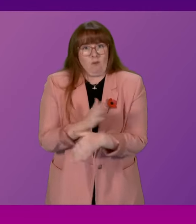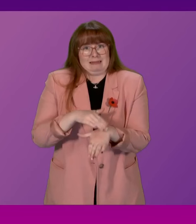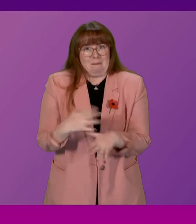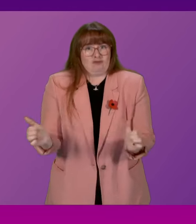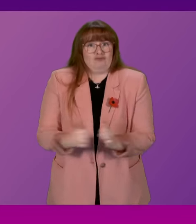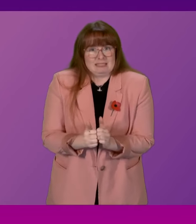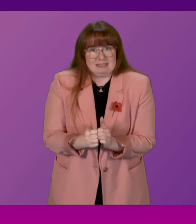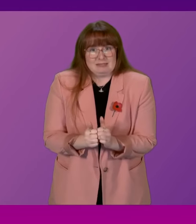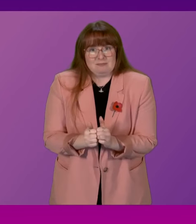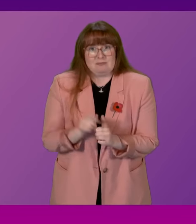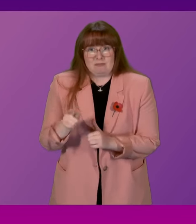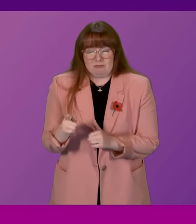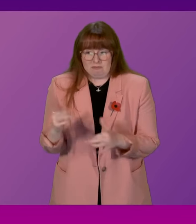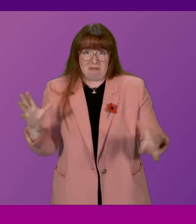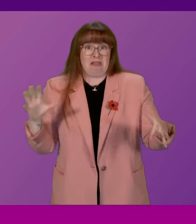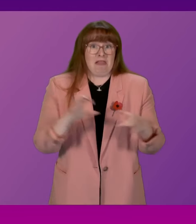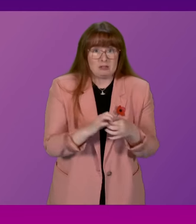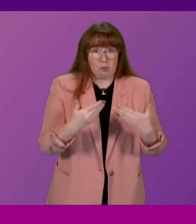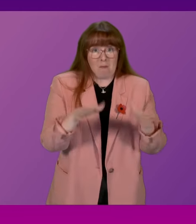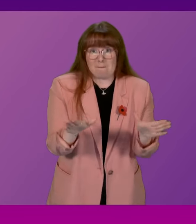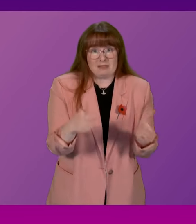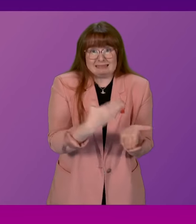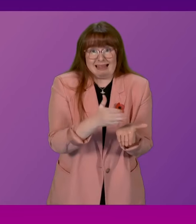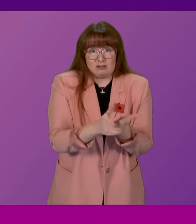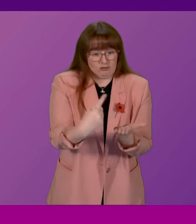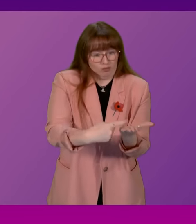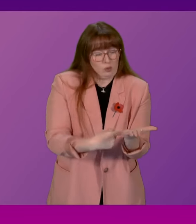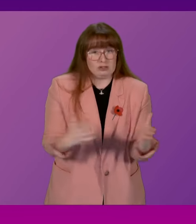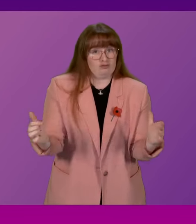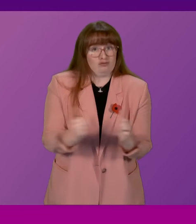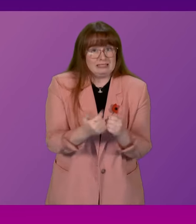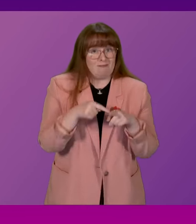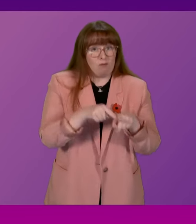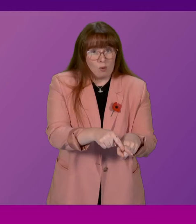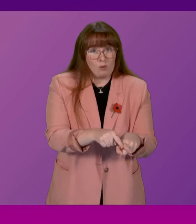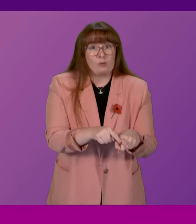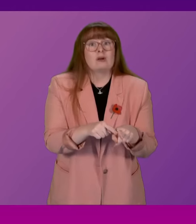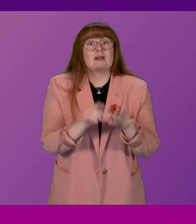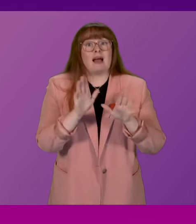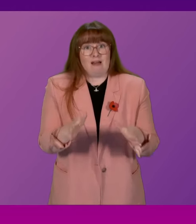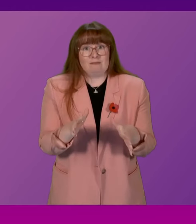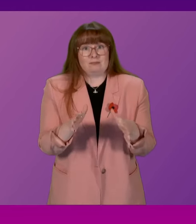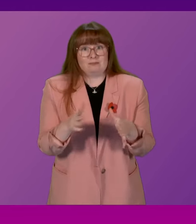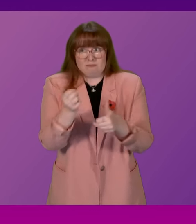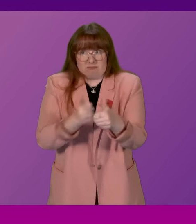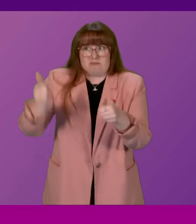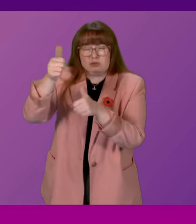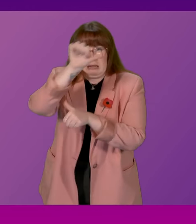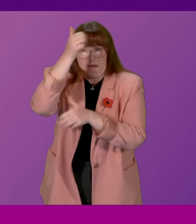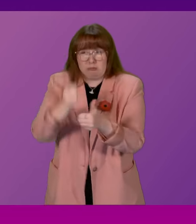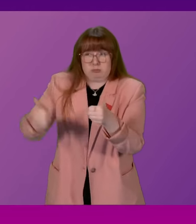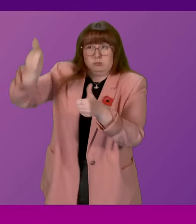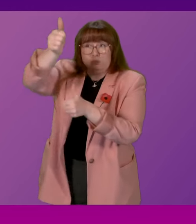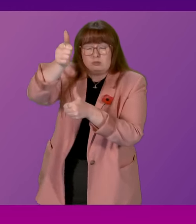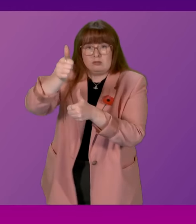These are in line with public sector payrolls which state that we need to attract and retain highly experienced personnel to run